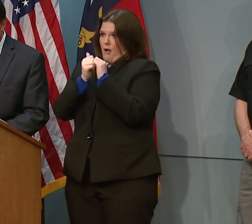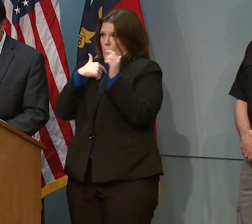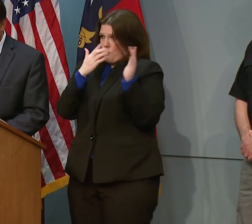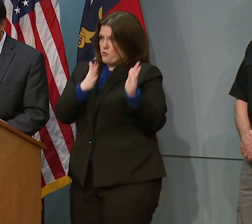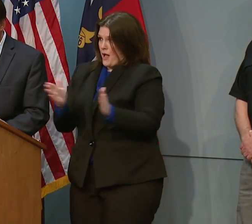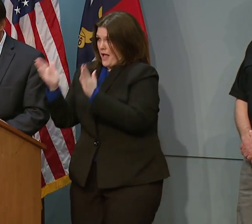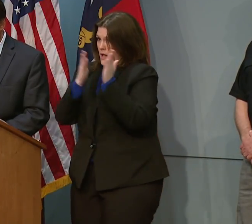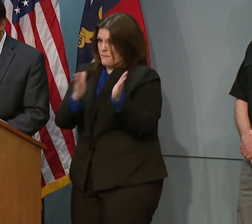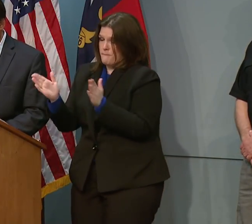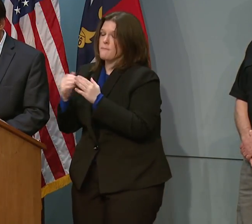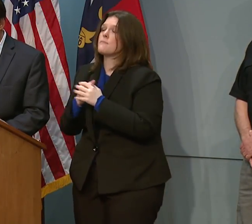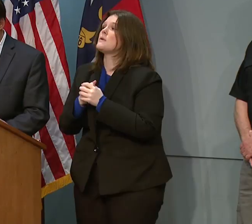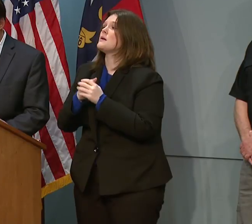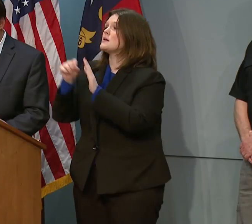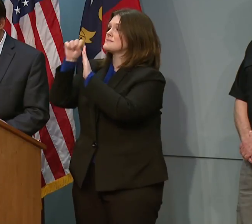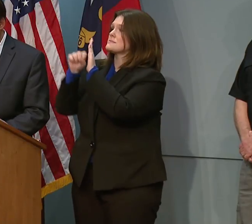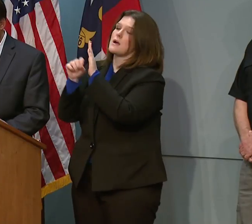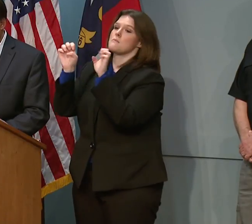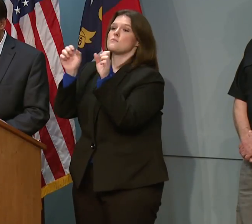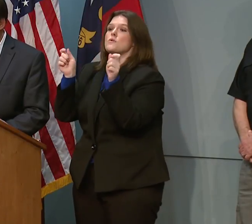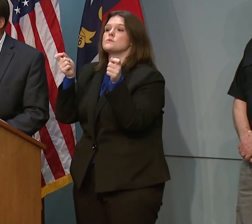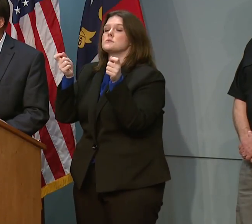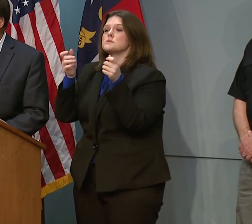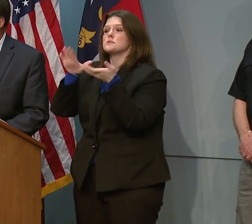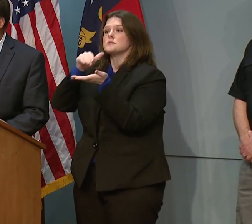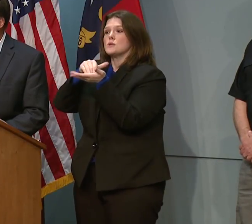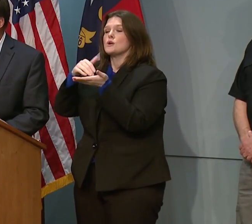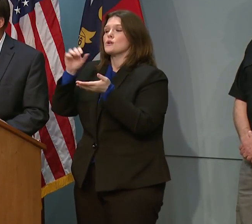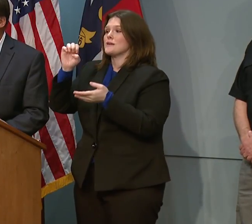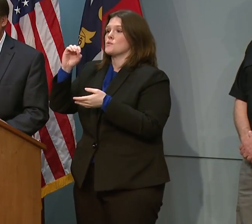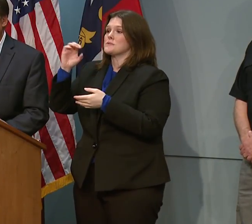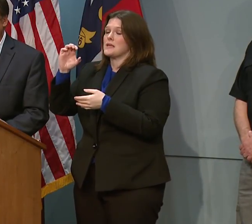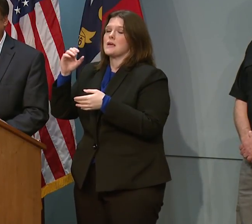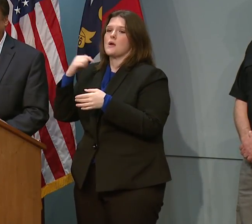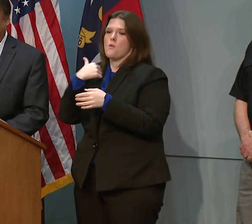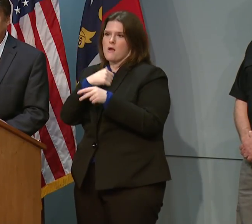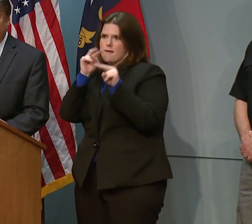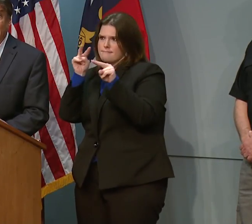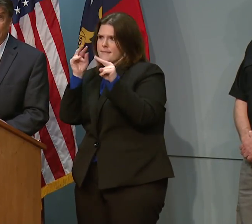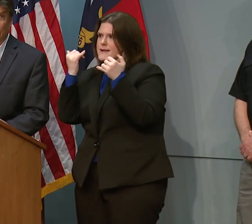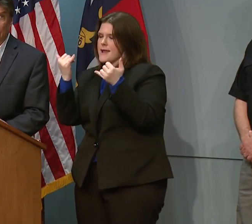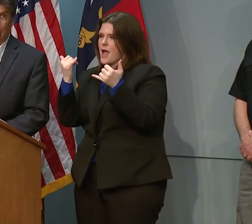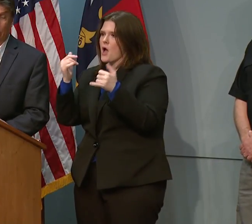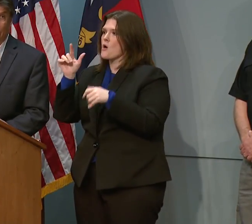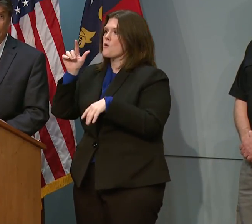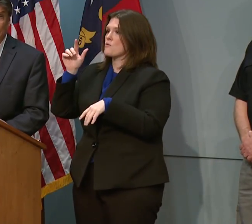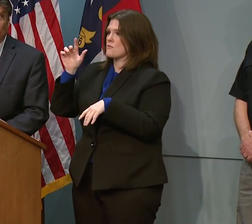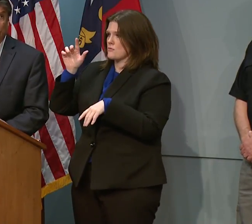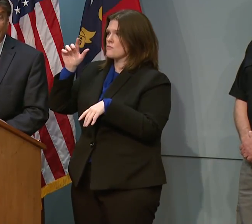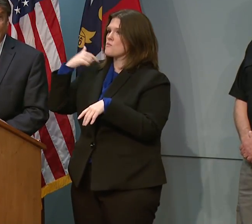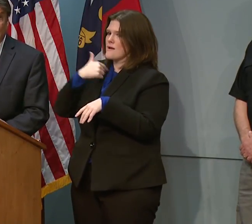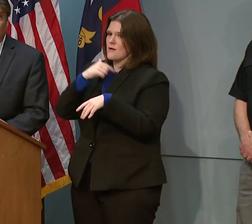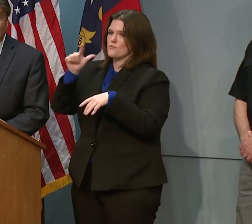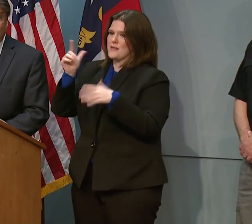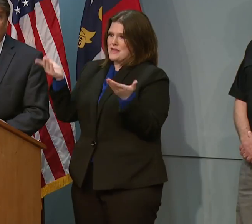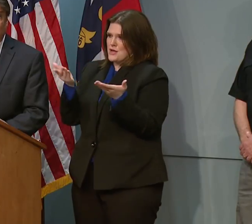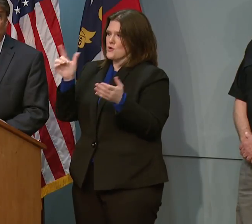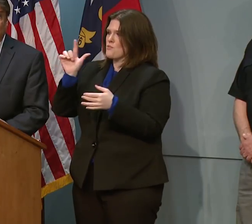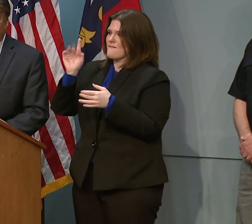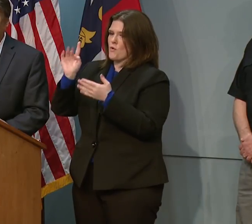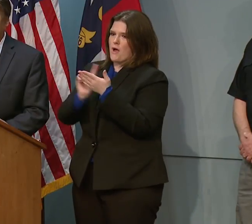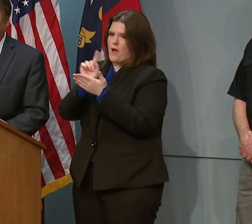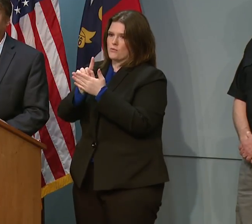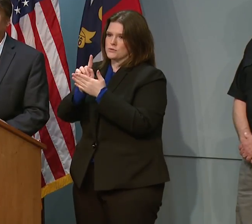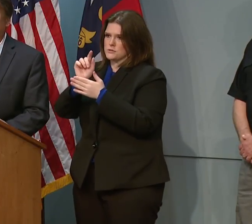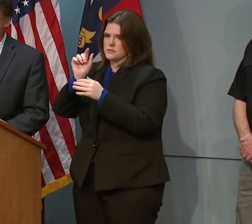taken, the state EOC transition to 24-hour operations now. again, that's this operations that we're in here right here.